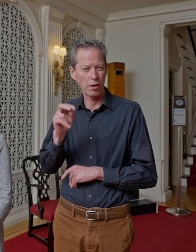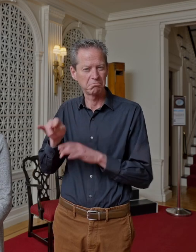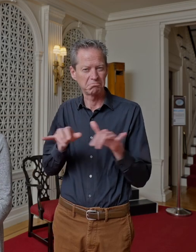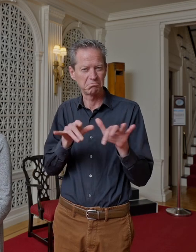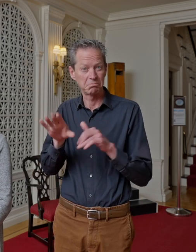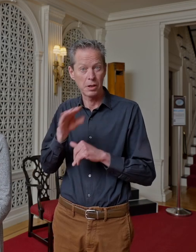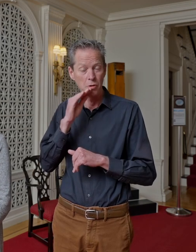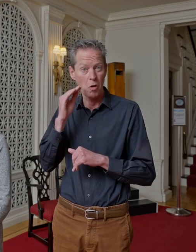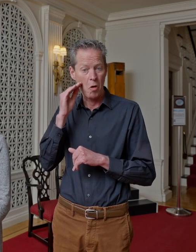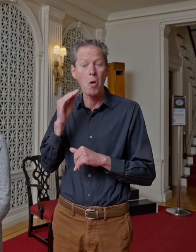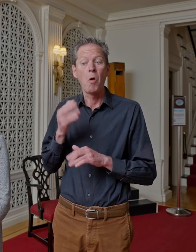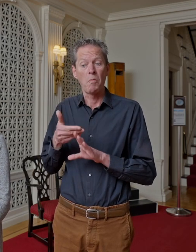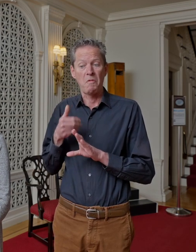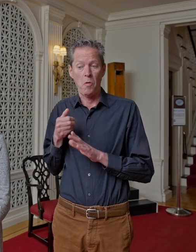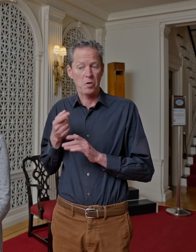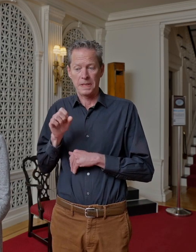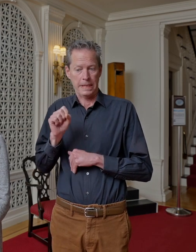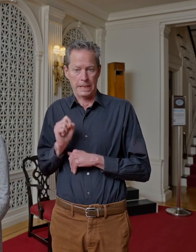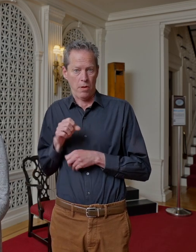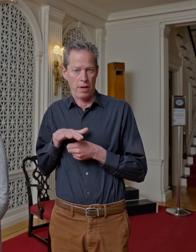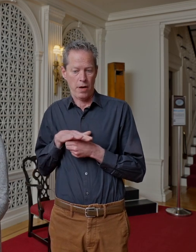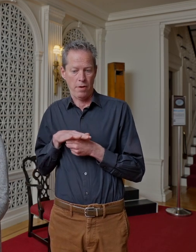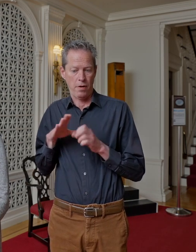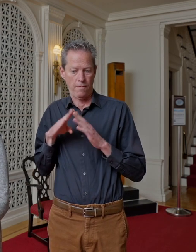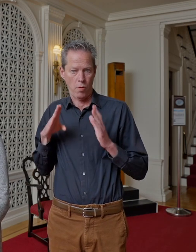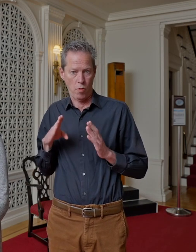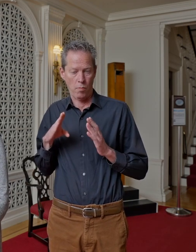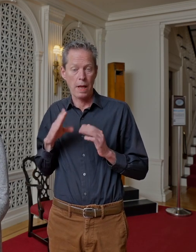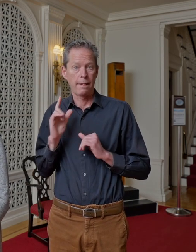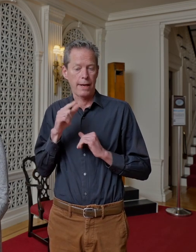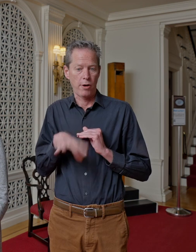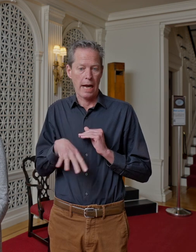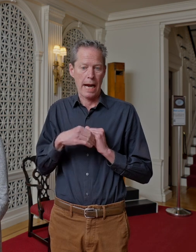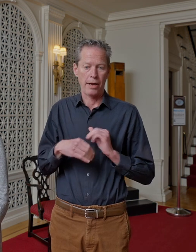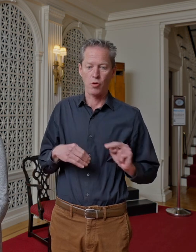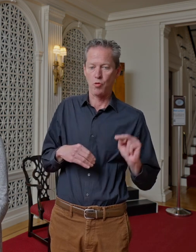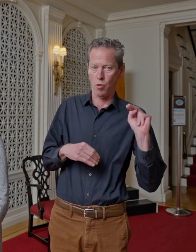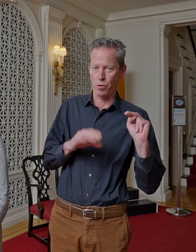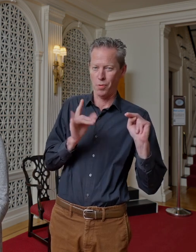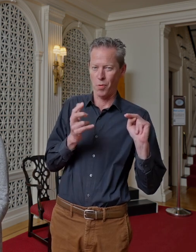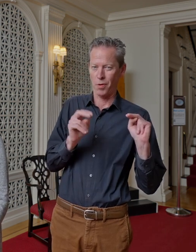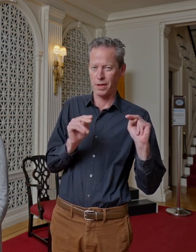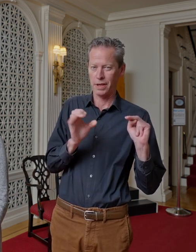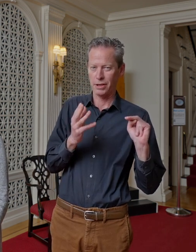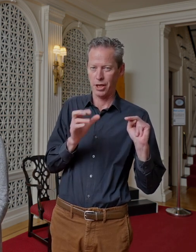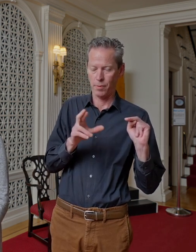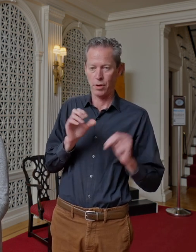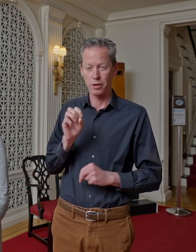was just in the south area of the mansion. He eventually added a whole North Organ Chamber, a Swell Chamber, and an